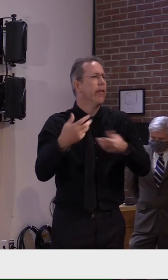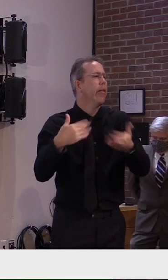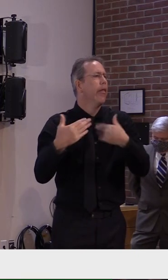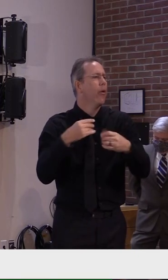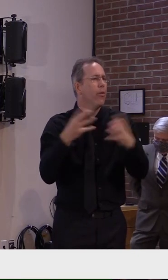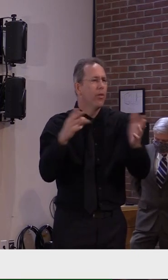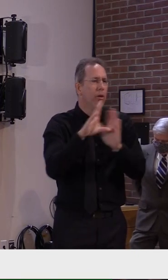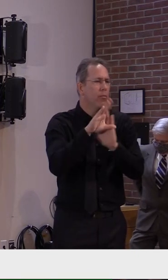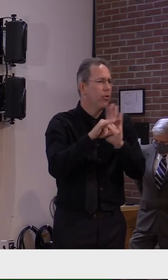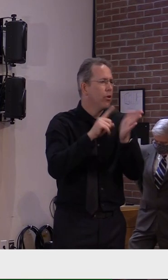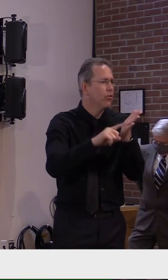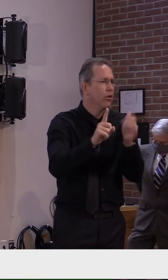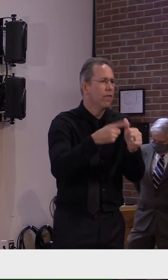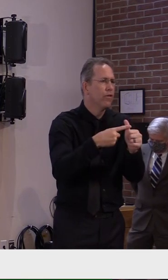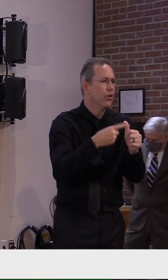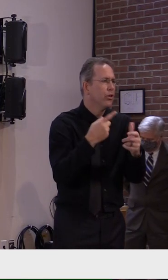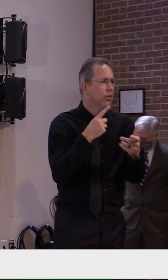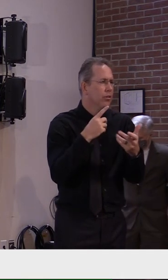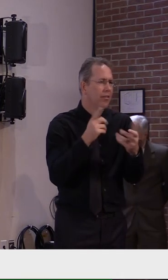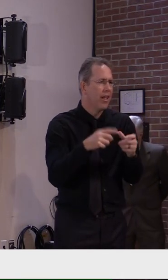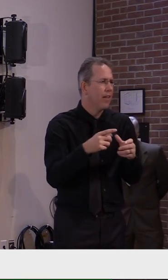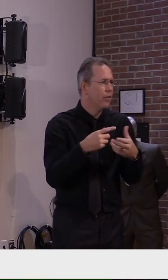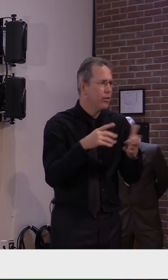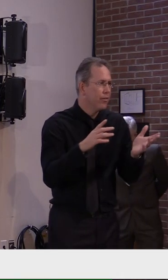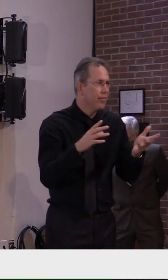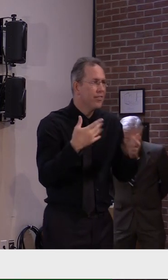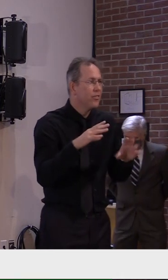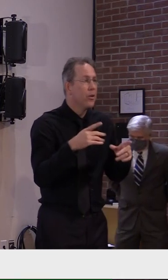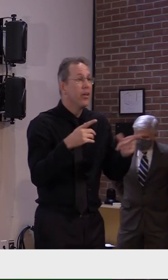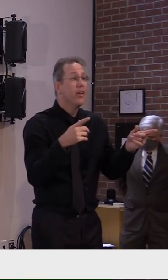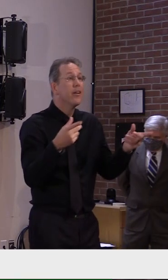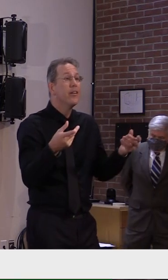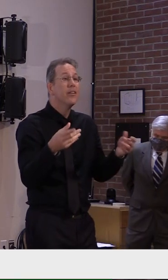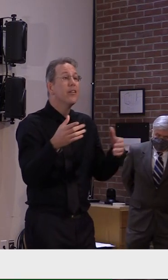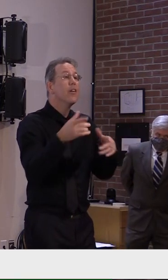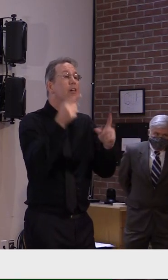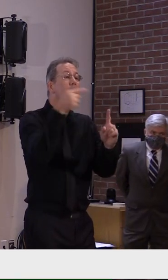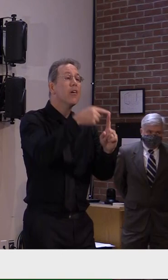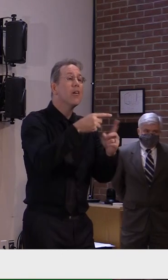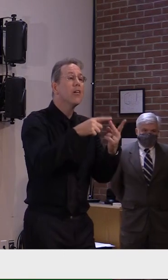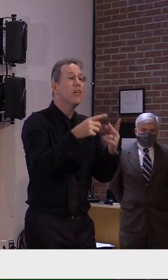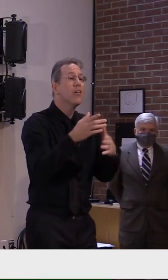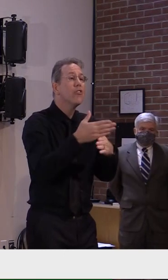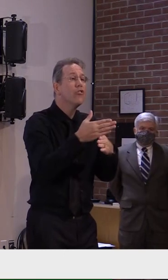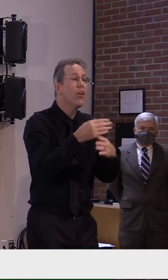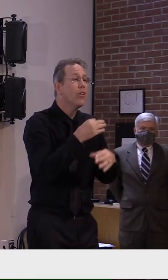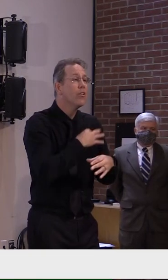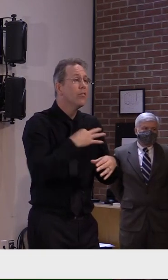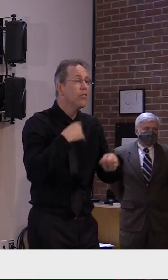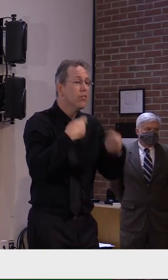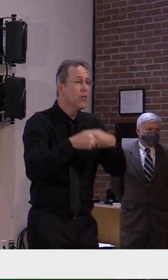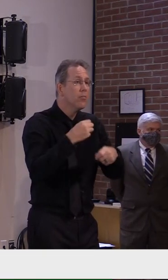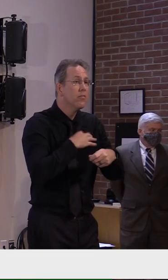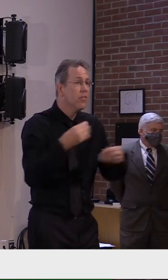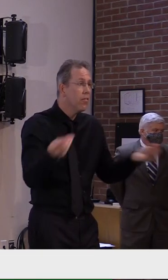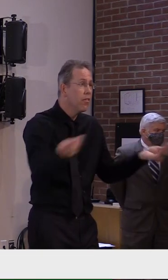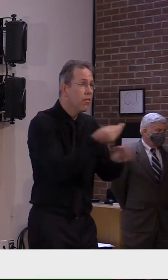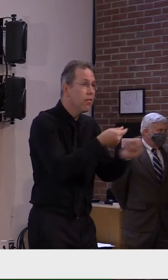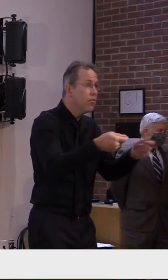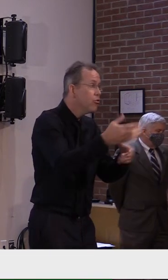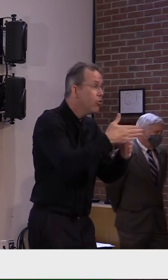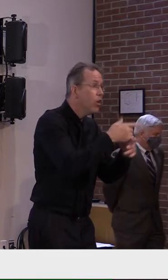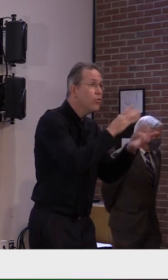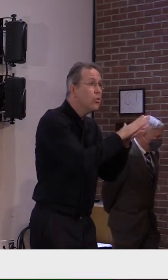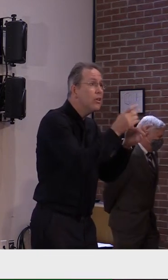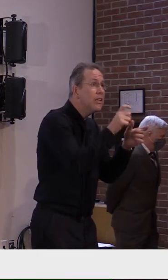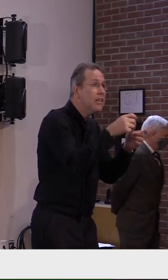the schools in our district. Um, a lot of times in my experience, those subs are only willing to work in certain circumstances or certain geographic locations. So